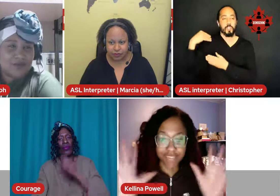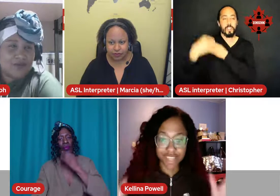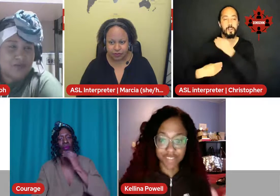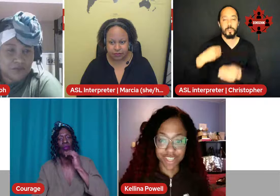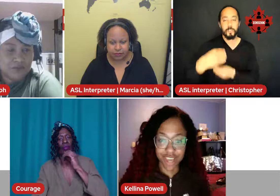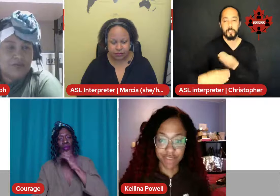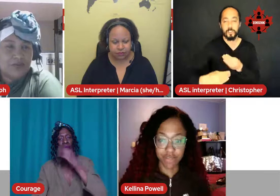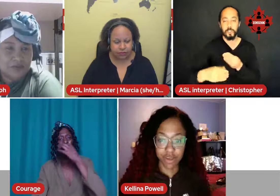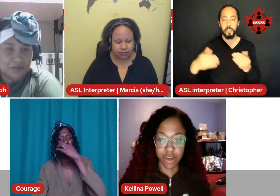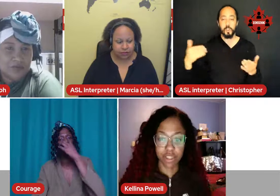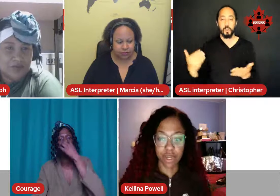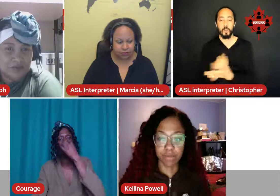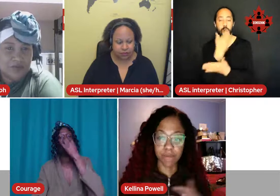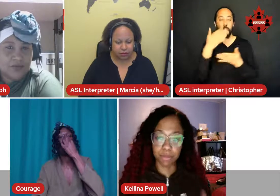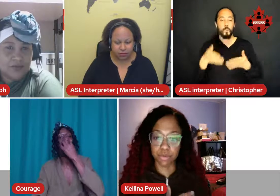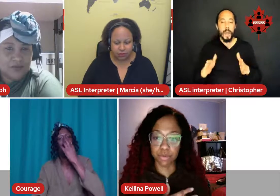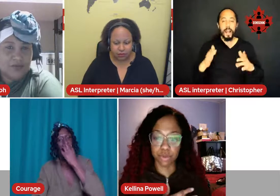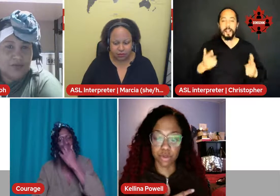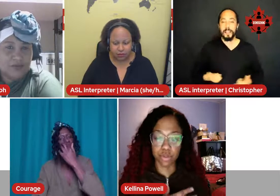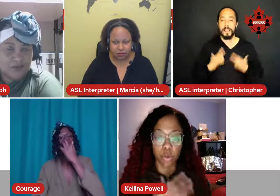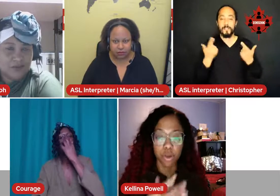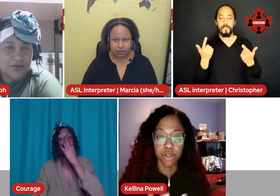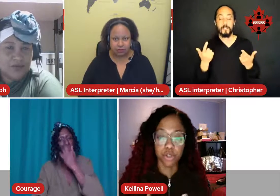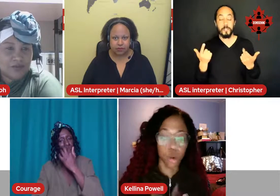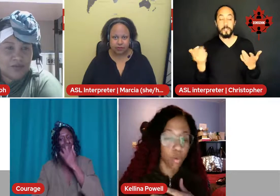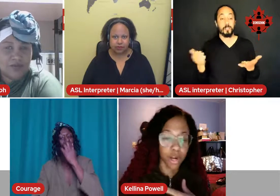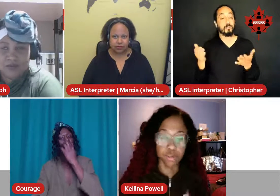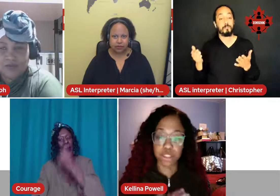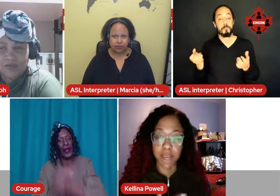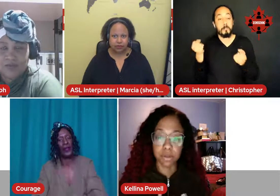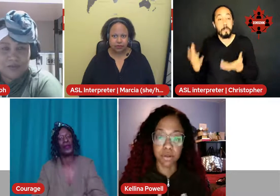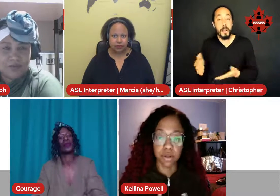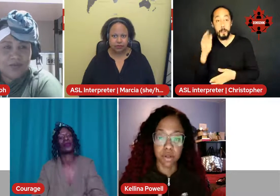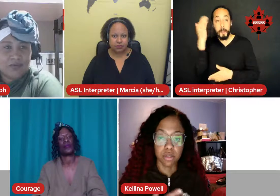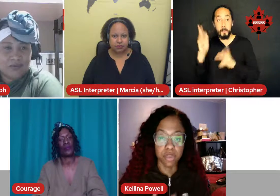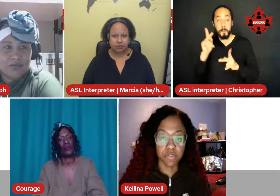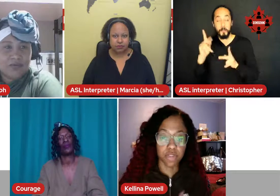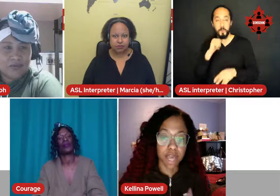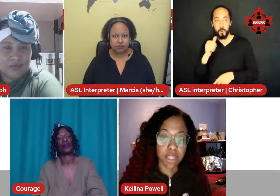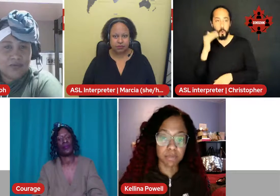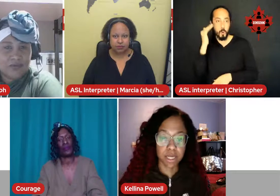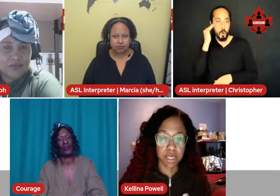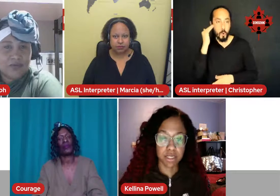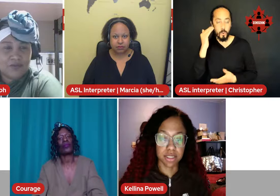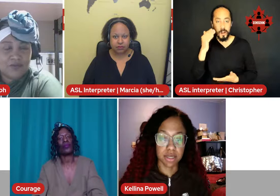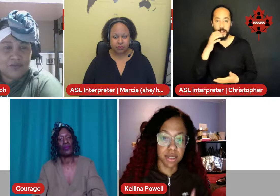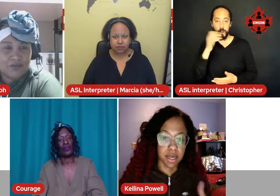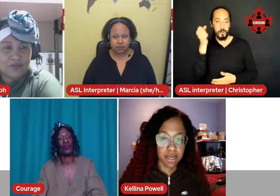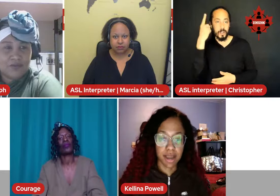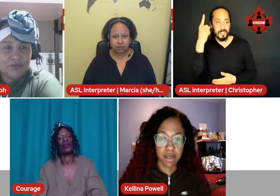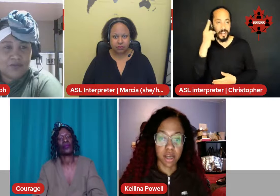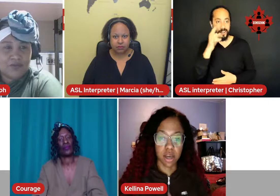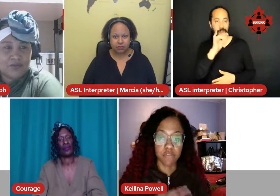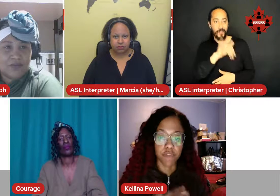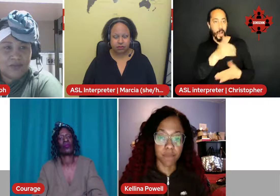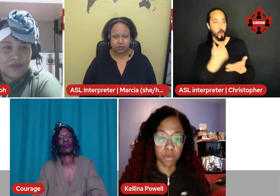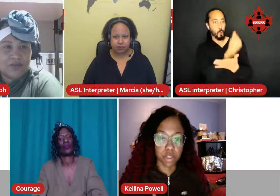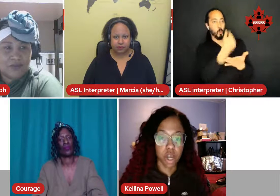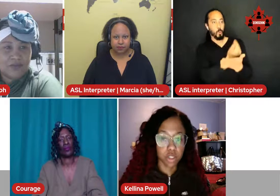of living life, a lot of times black people don't know and understand. The reason for that is because, again, our family was not